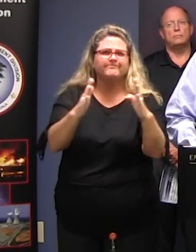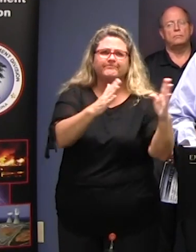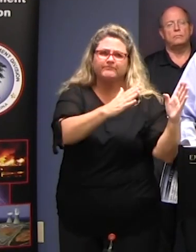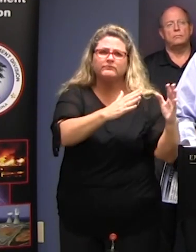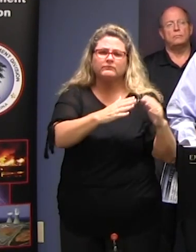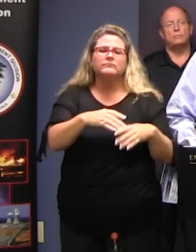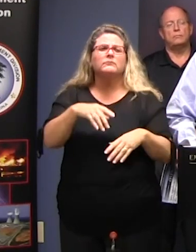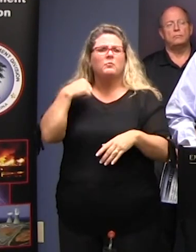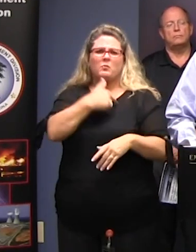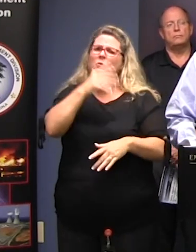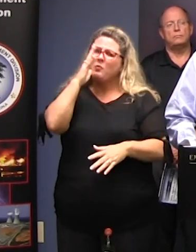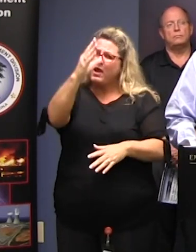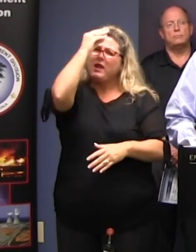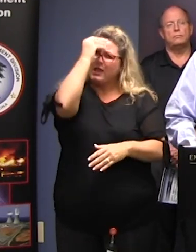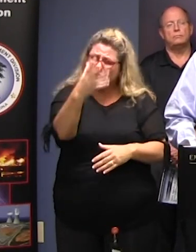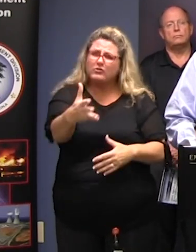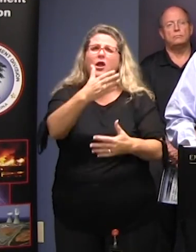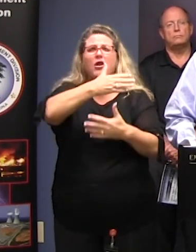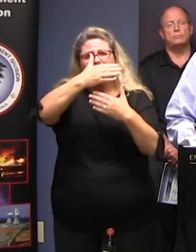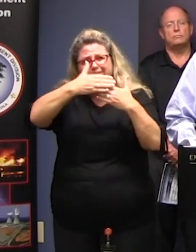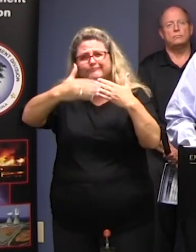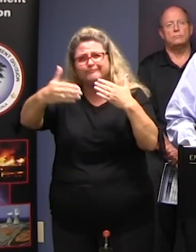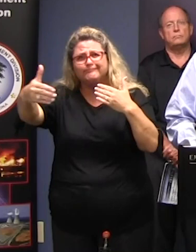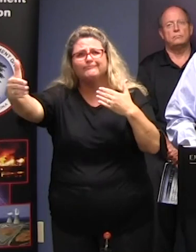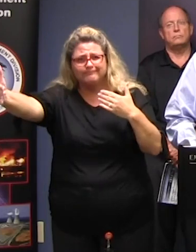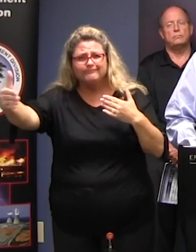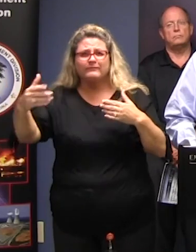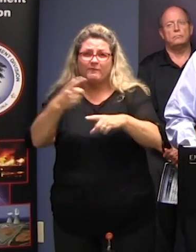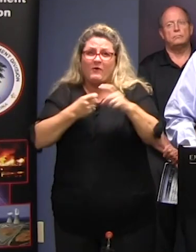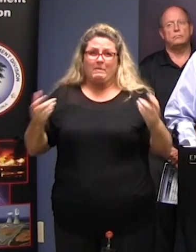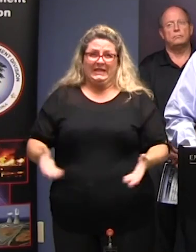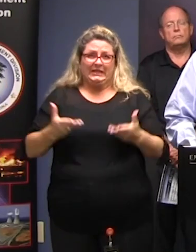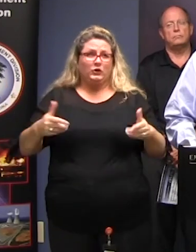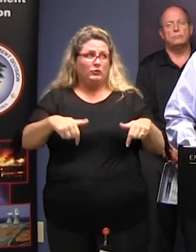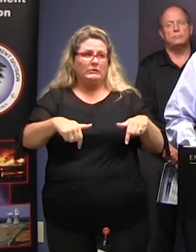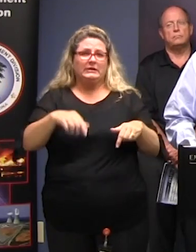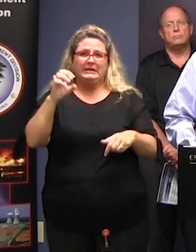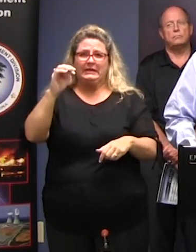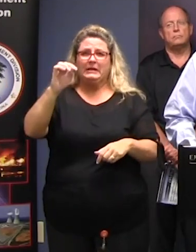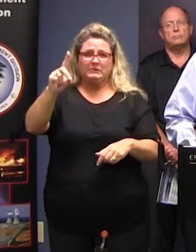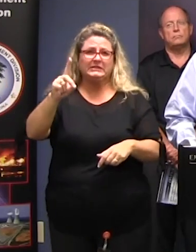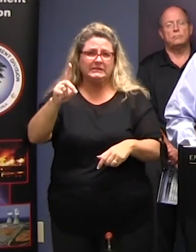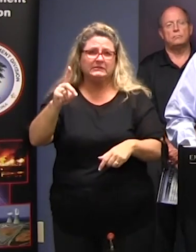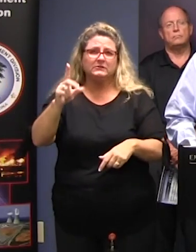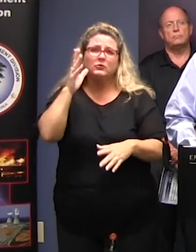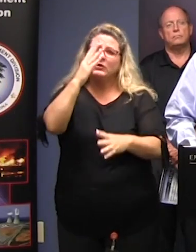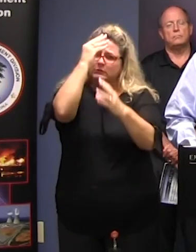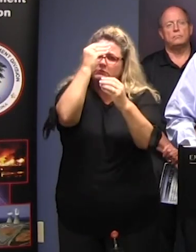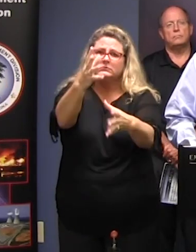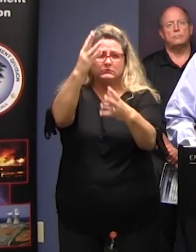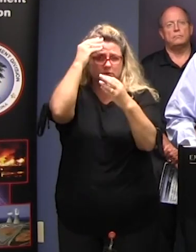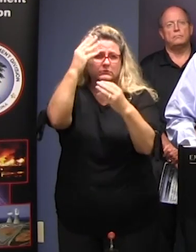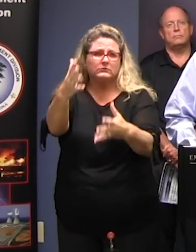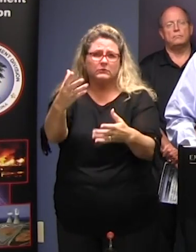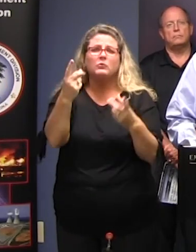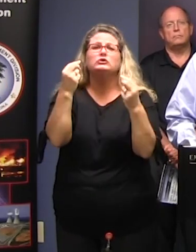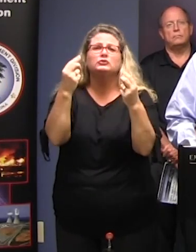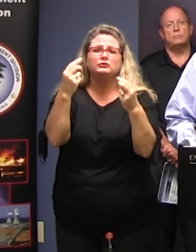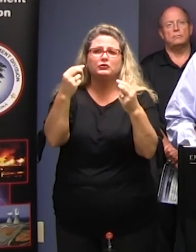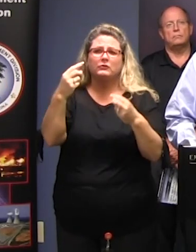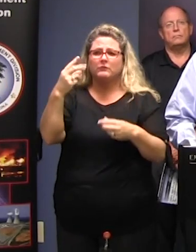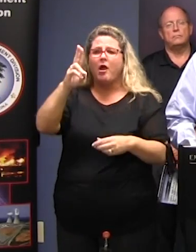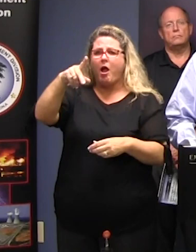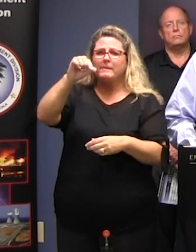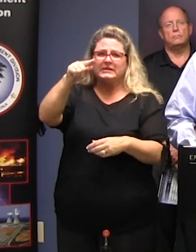communication from this location Readily to provide the the best